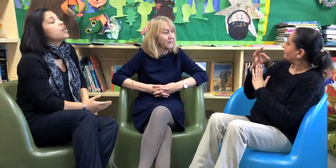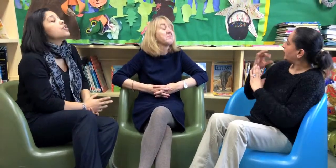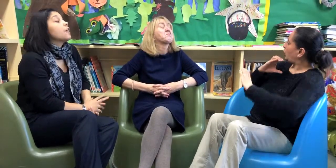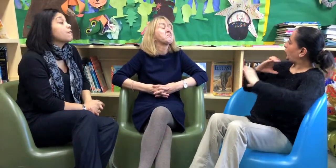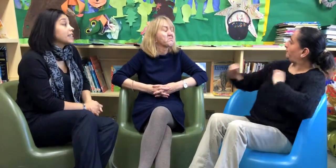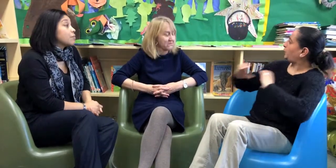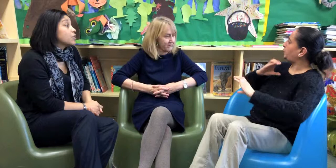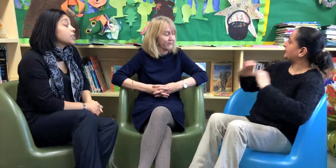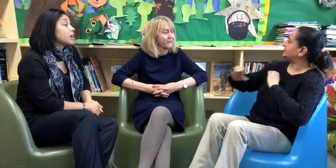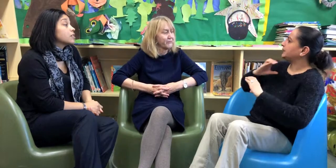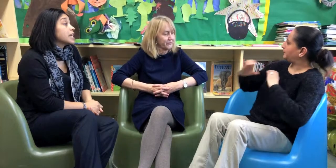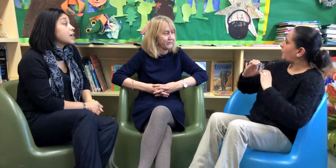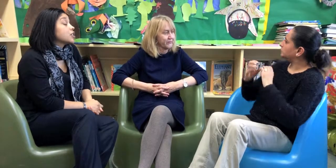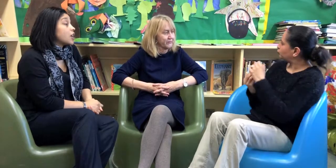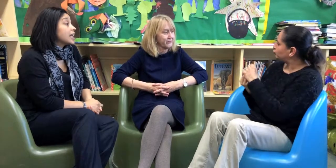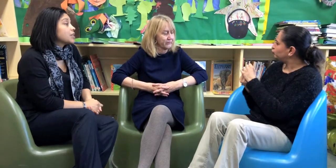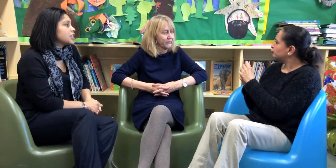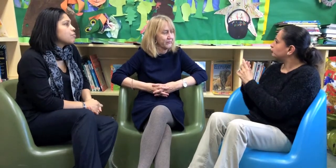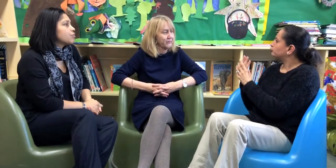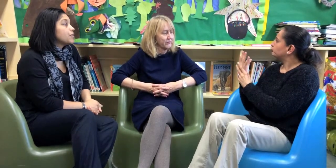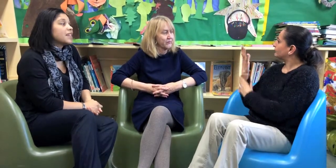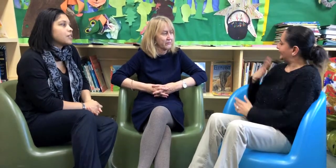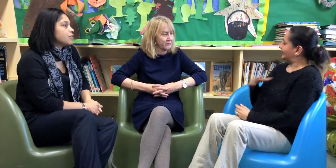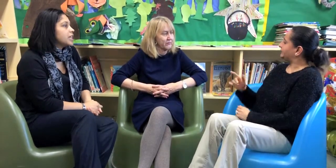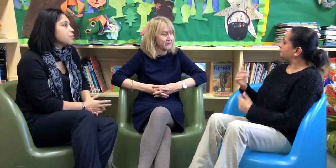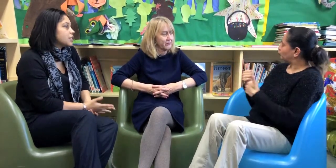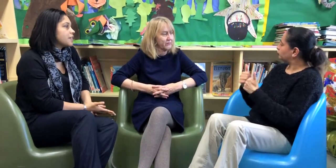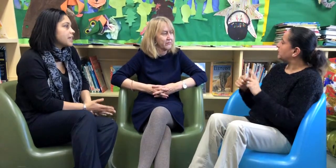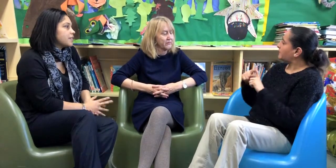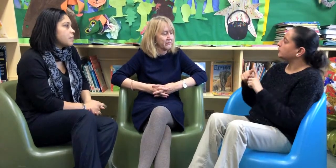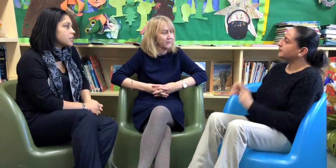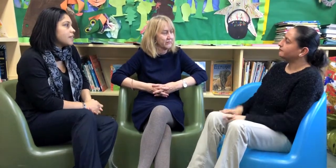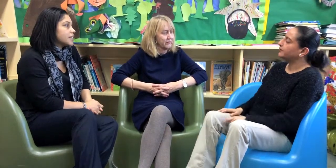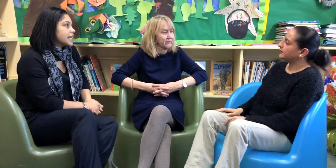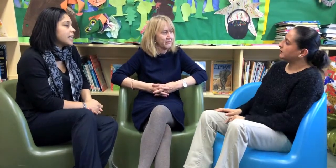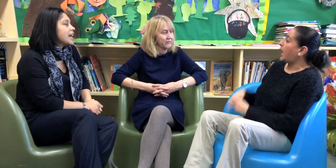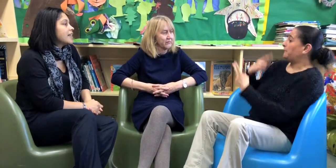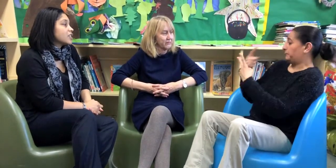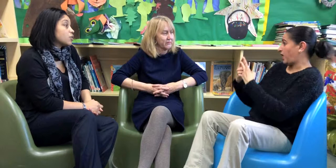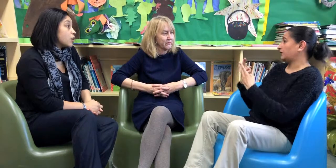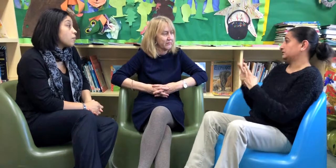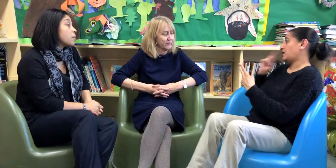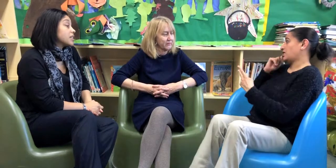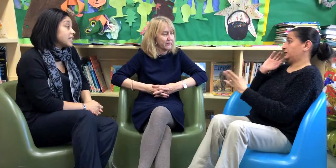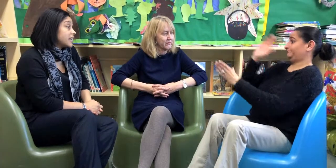So for example, the child's sign language is improved and that's really important for their development obviously and that's also positive.